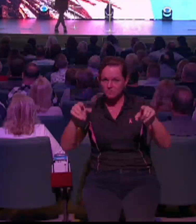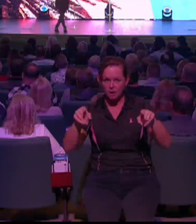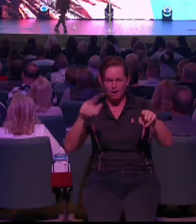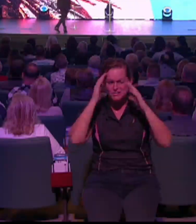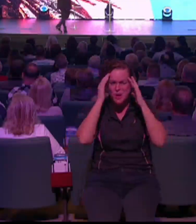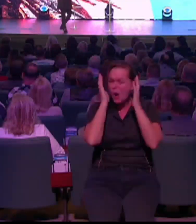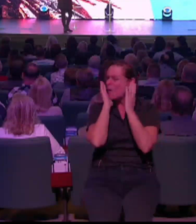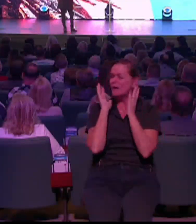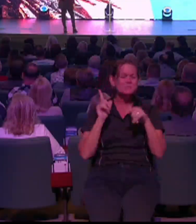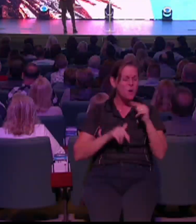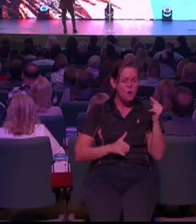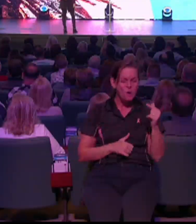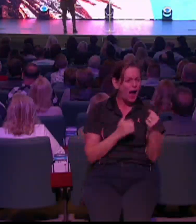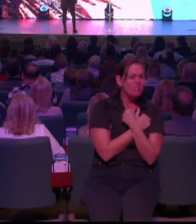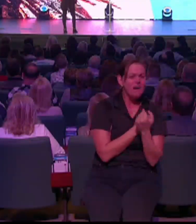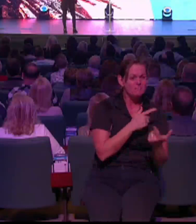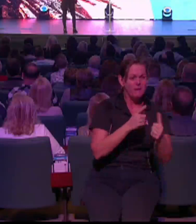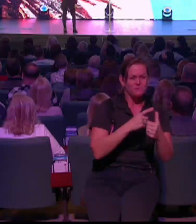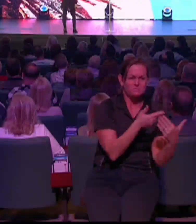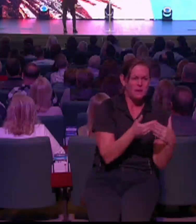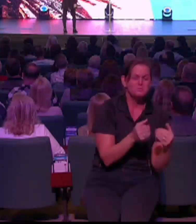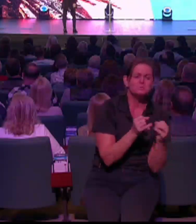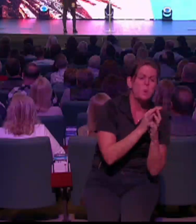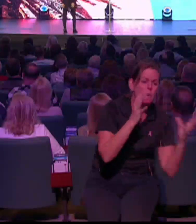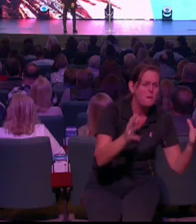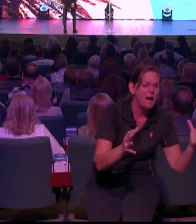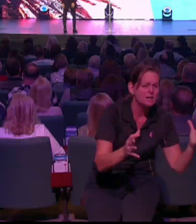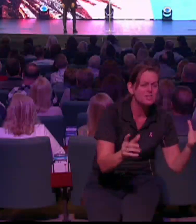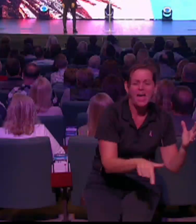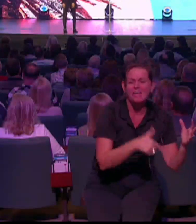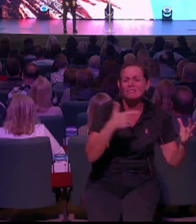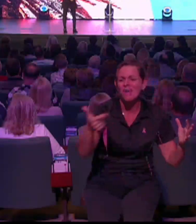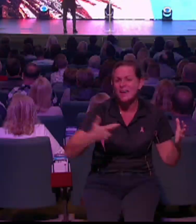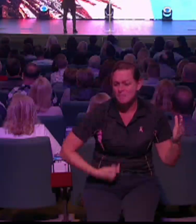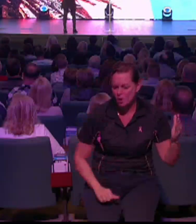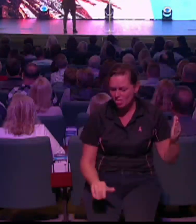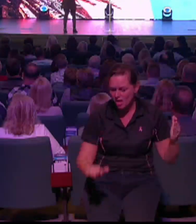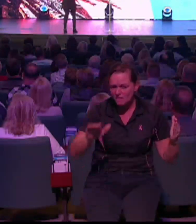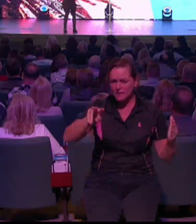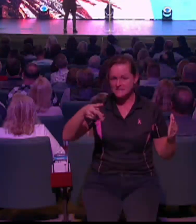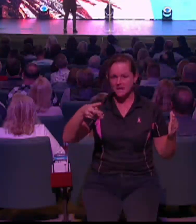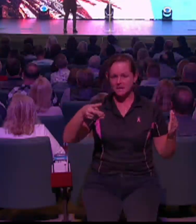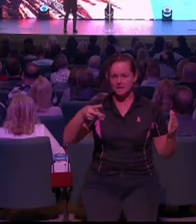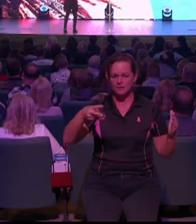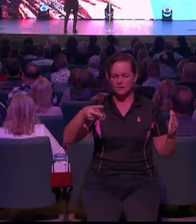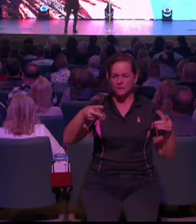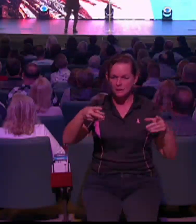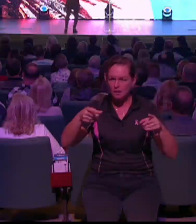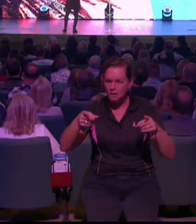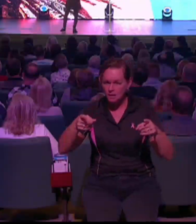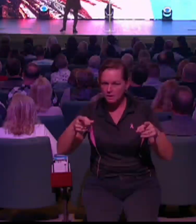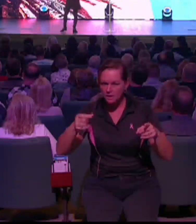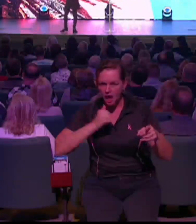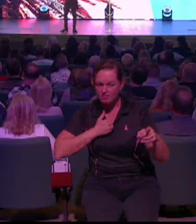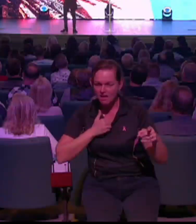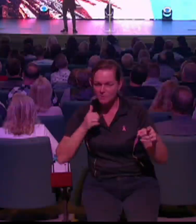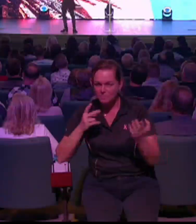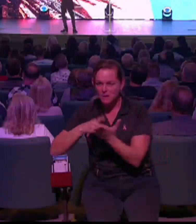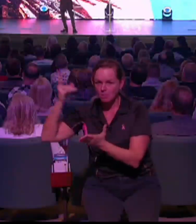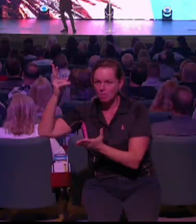my second son, a whole other portion of my heart opened up. And the things that I loved about Austin were very different than the things I loved about Addison.